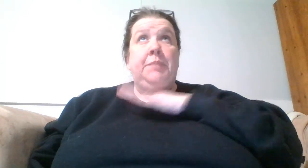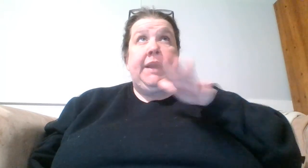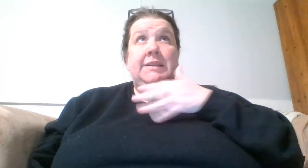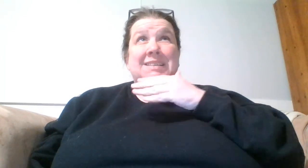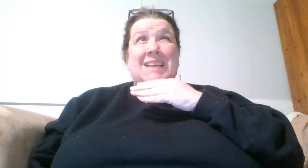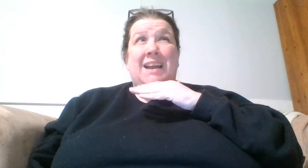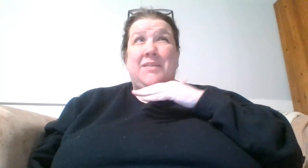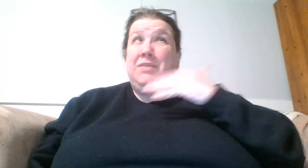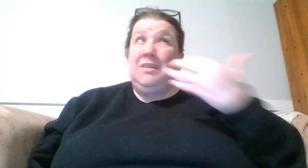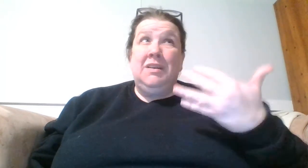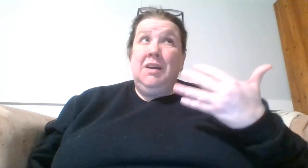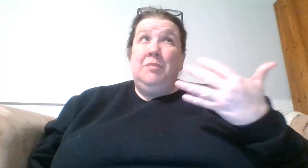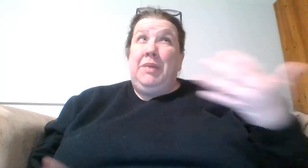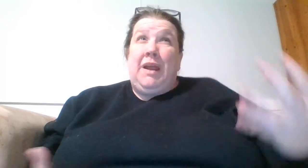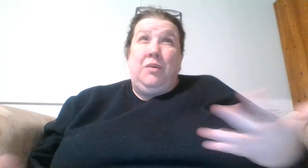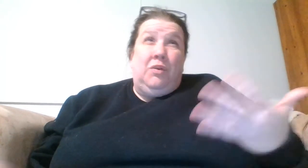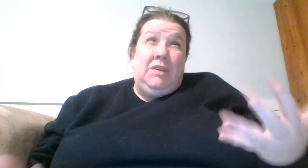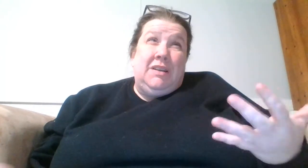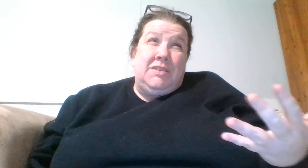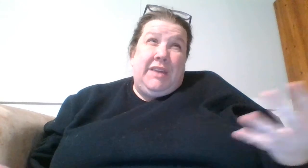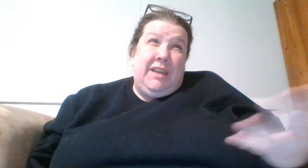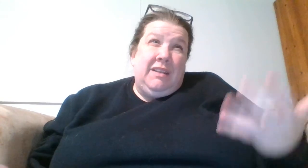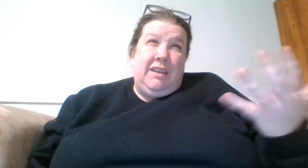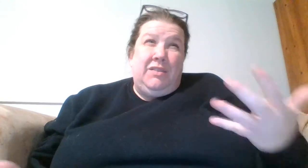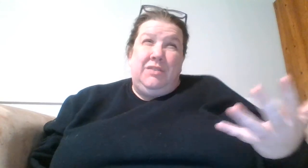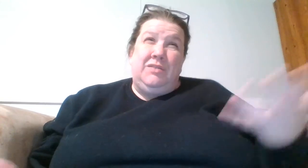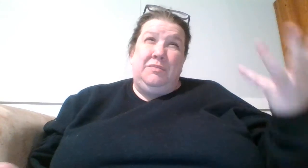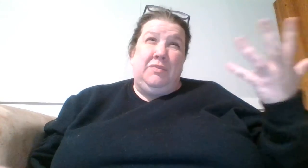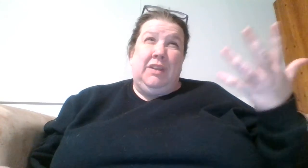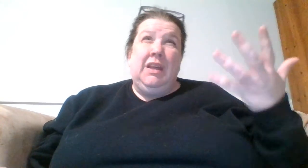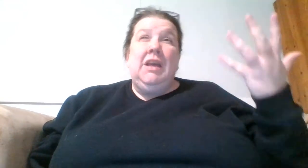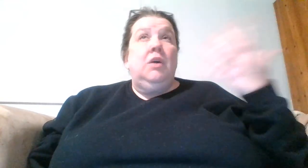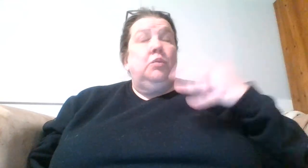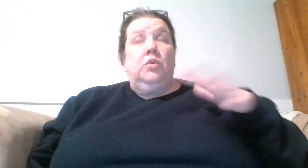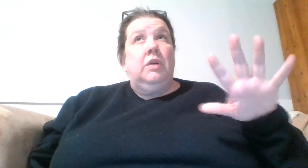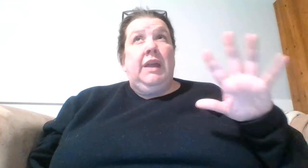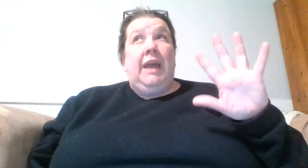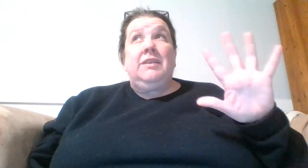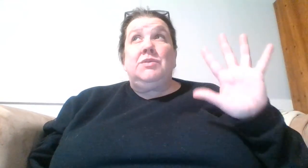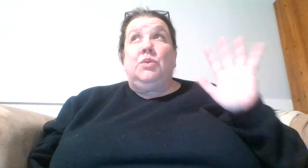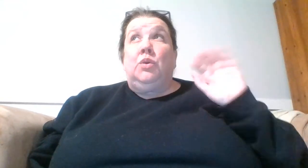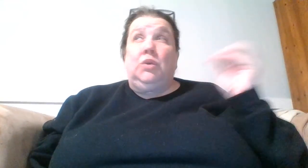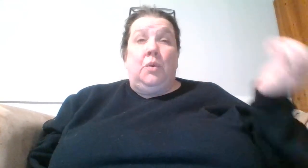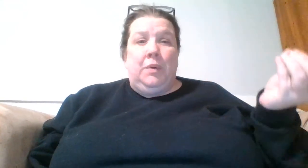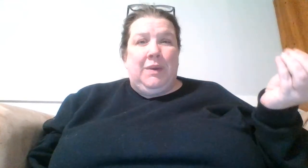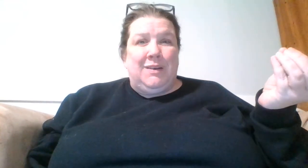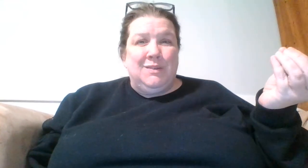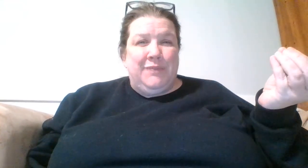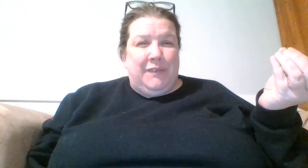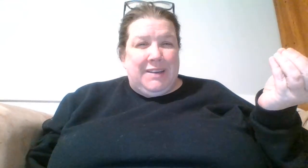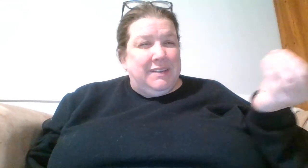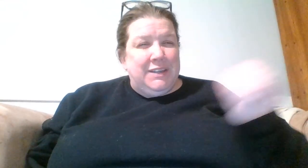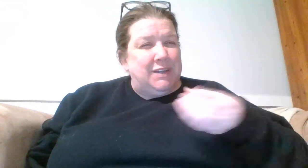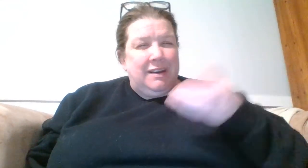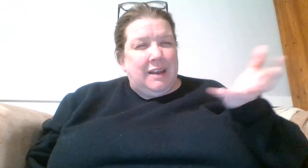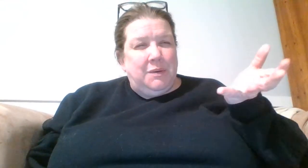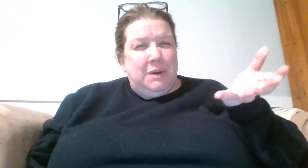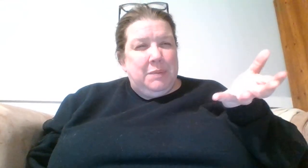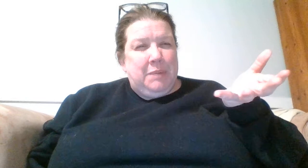paintings kind of put on hold because you shouldn't really, and it's too cold to open windows for ventilation and I don't want to be